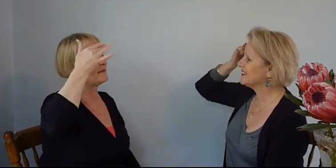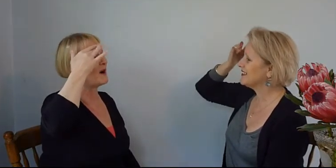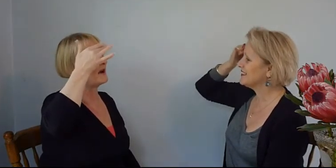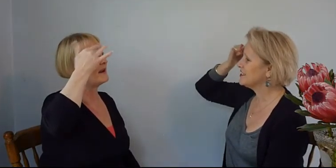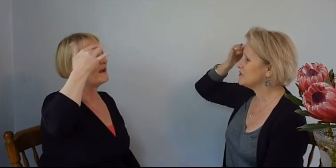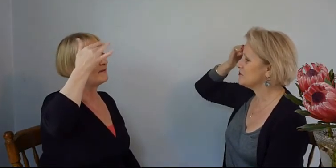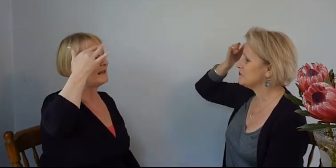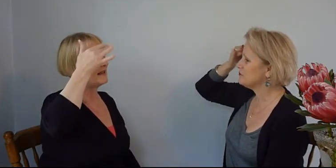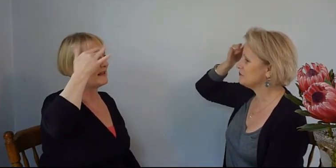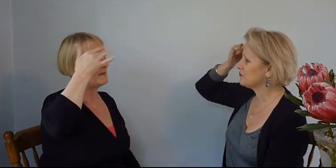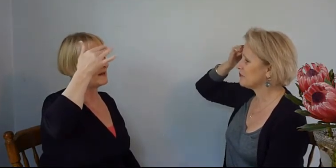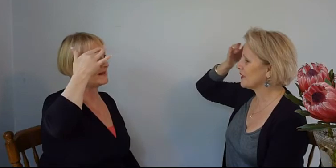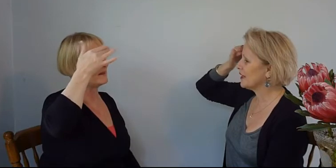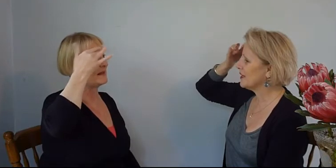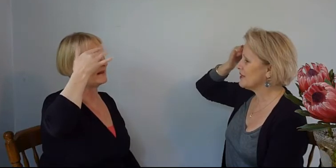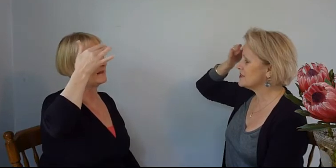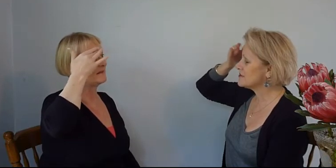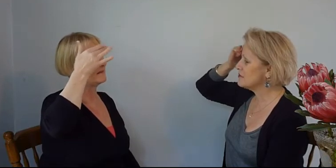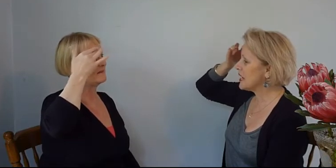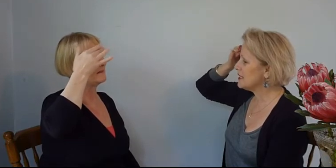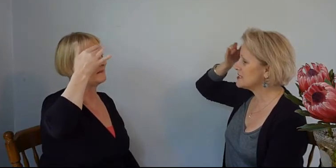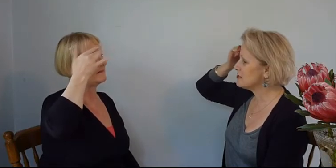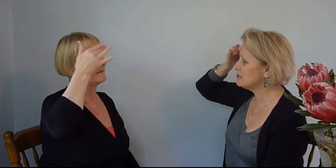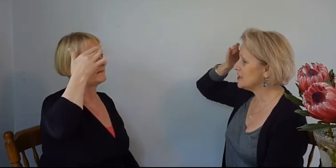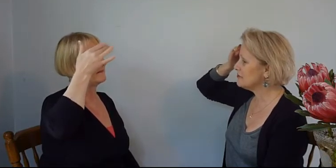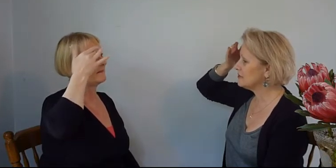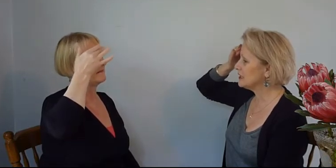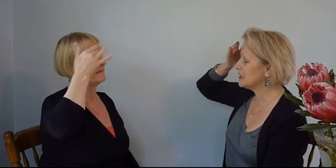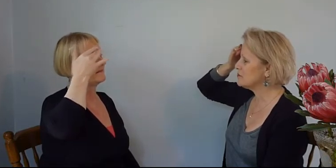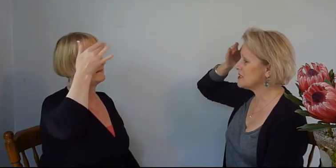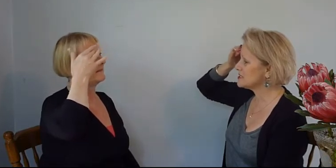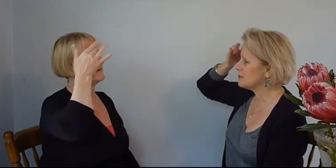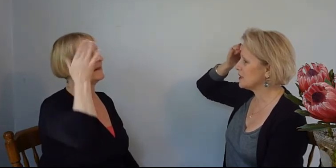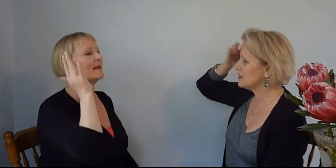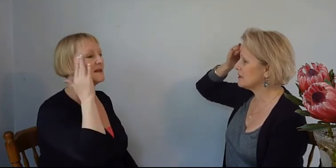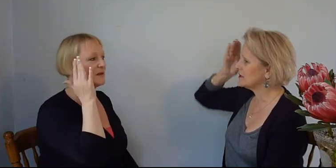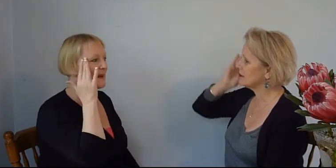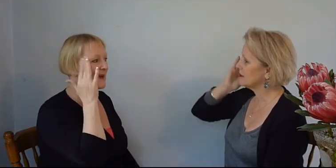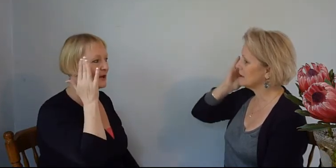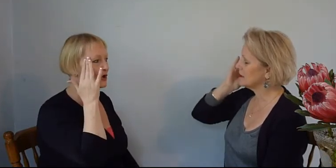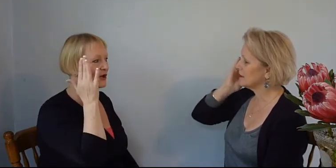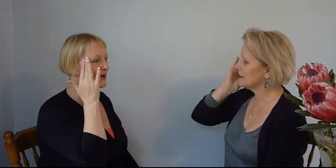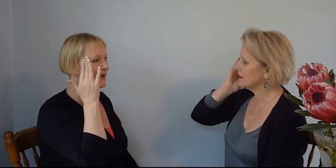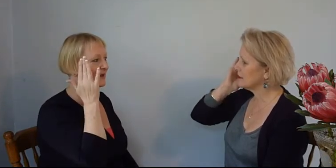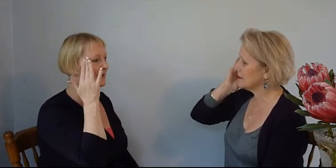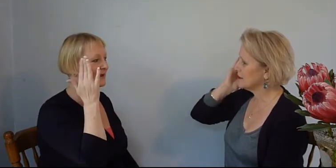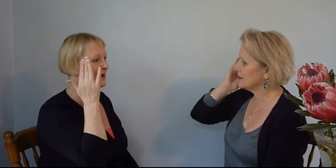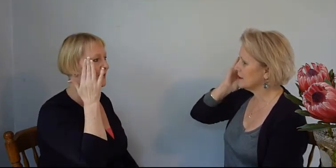feeling in my stomach. This remaining churning terror